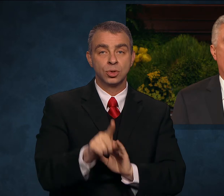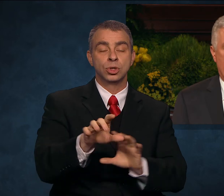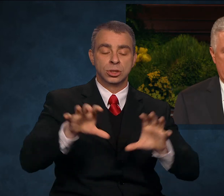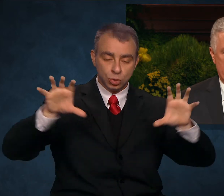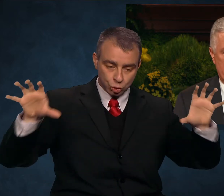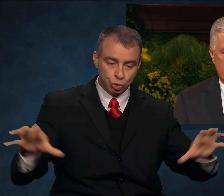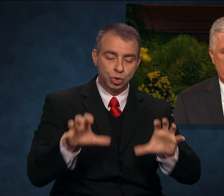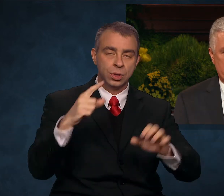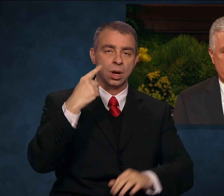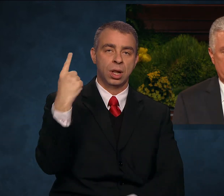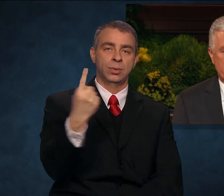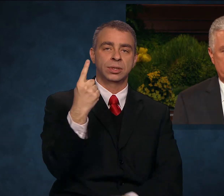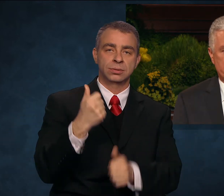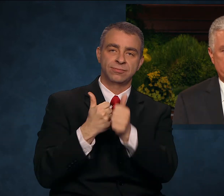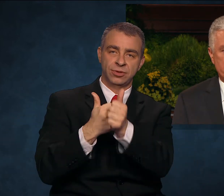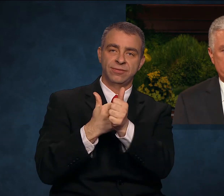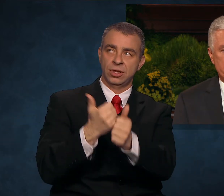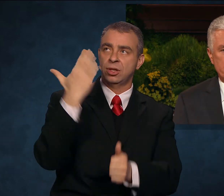for all.